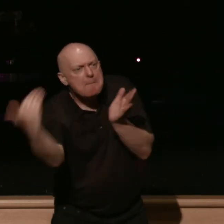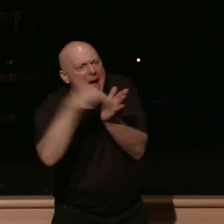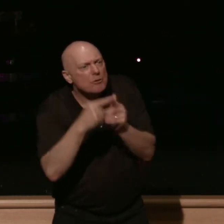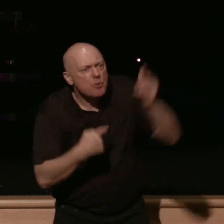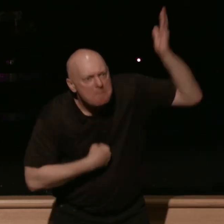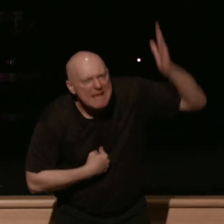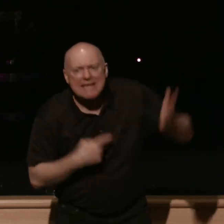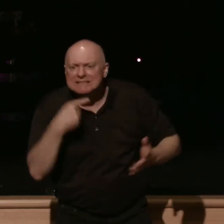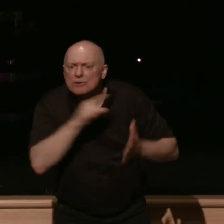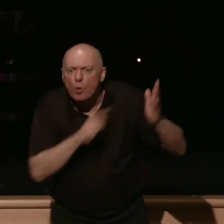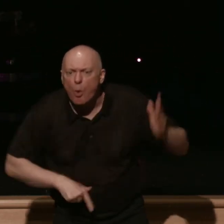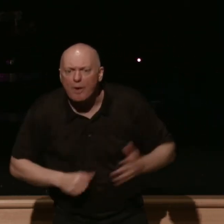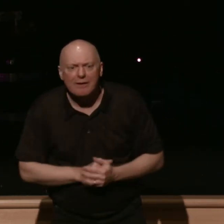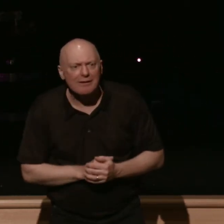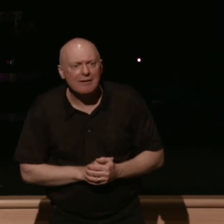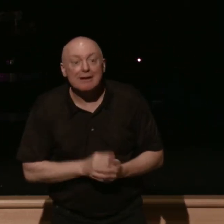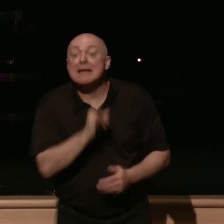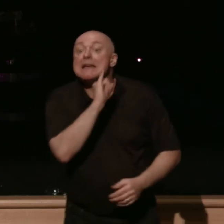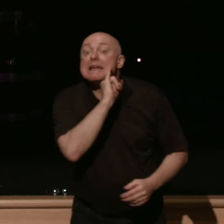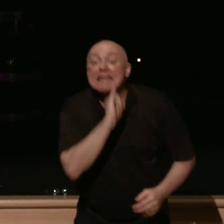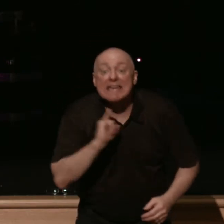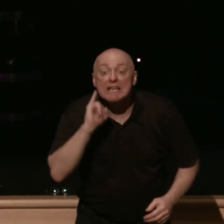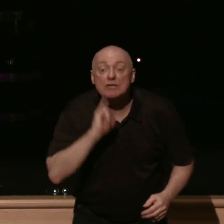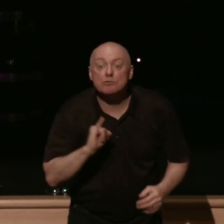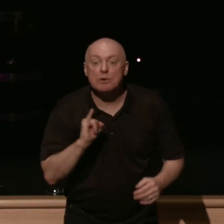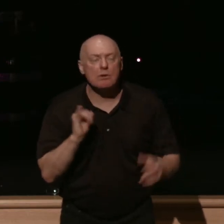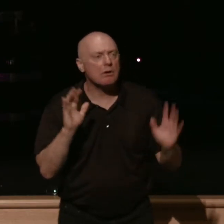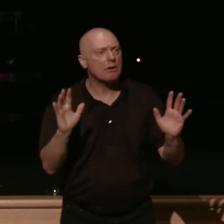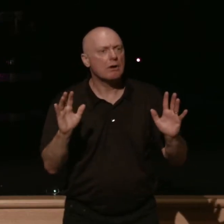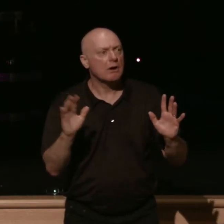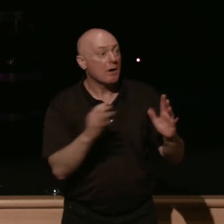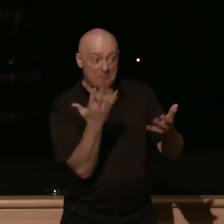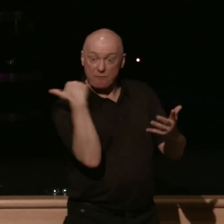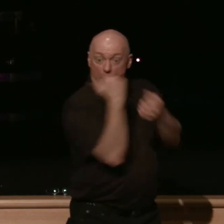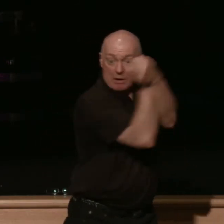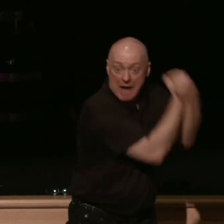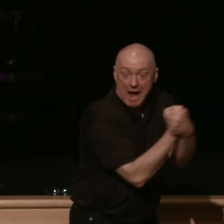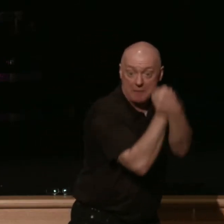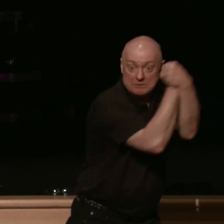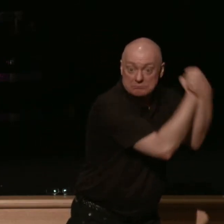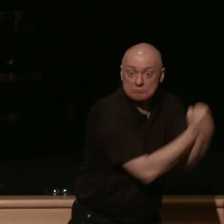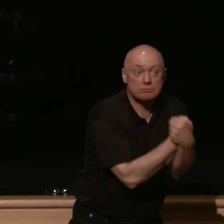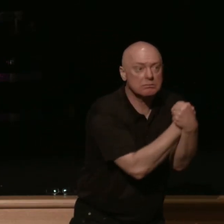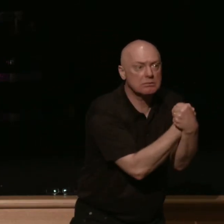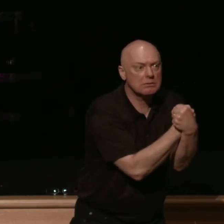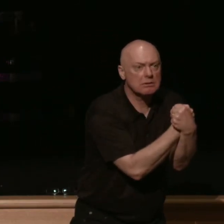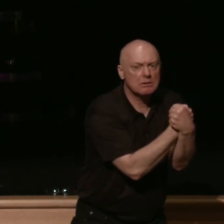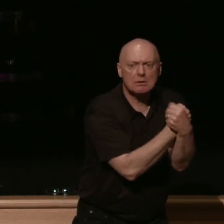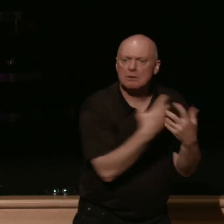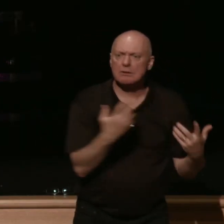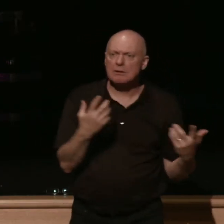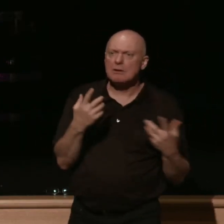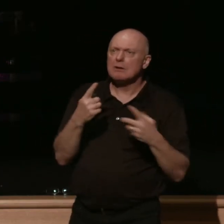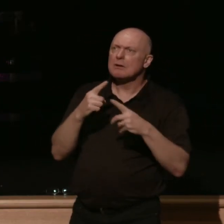says the Lord. Israel has returned from captivity and bondage, but they haven't returned to the God who has returned them.